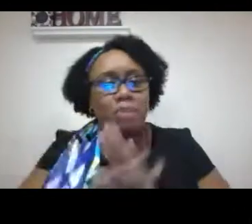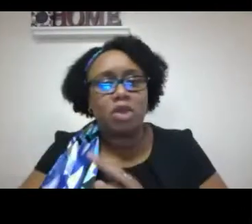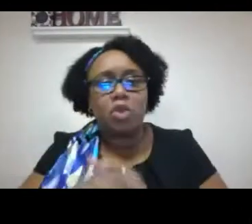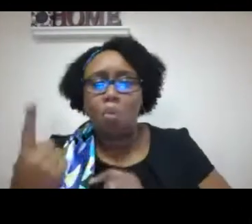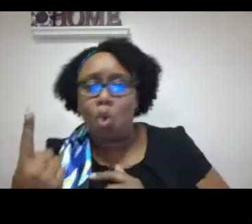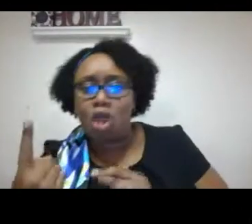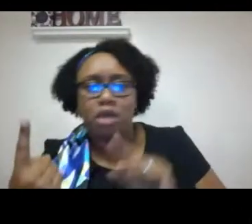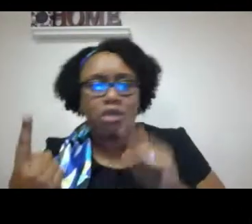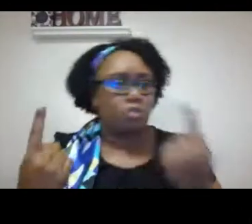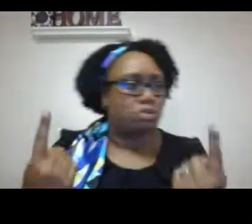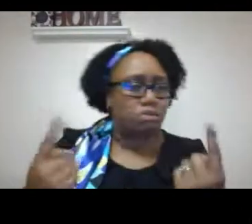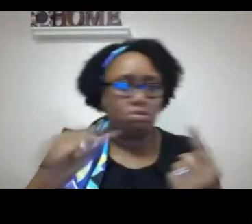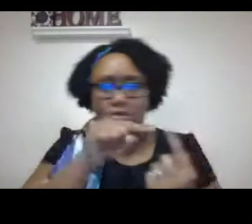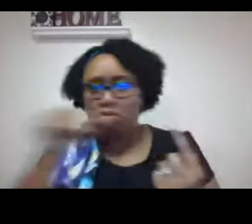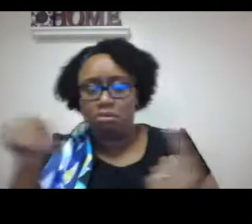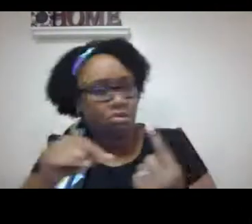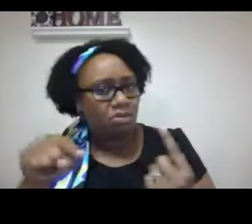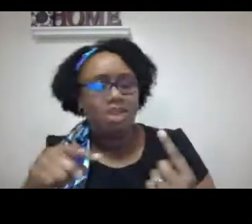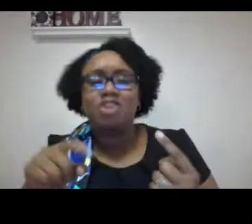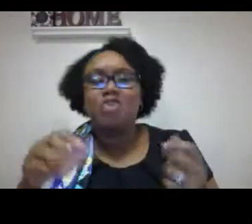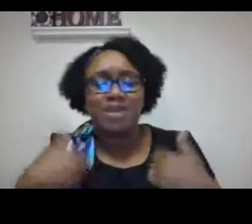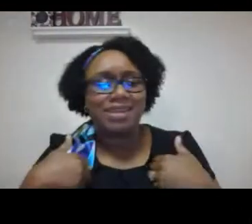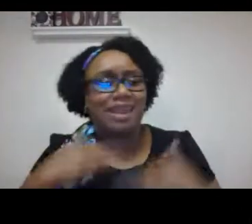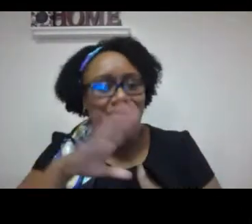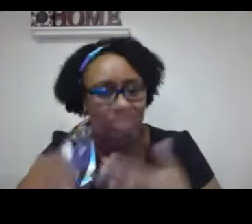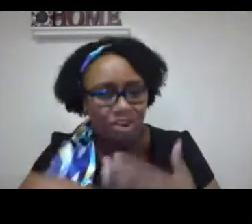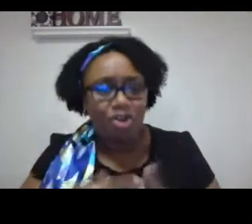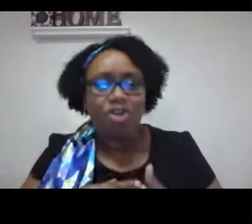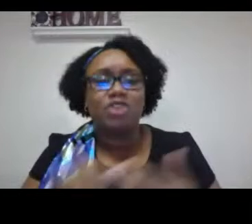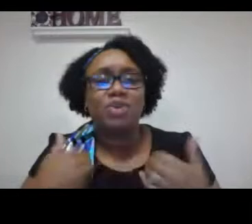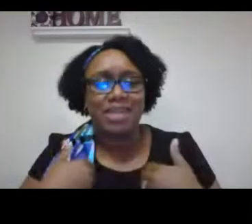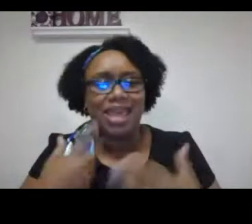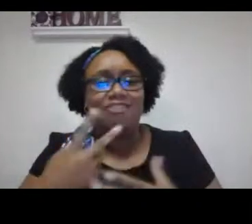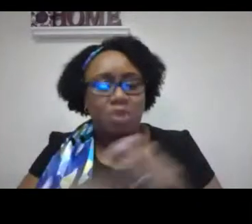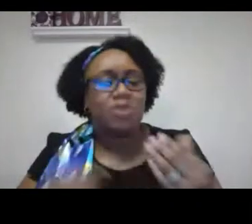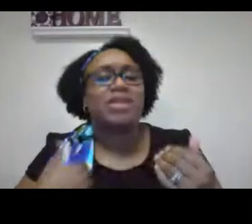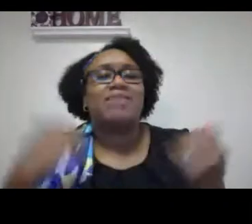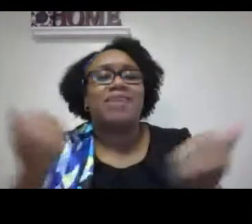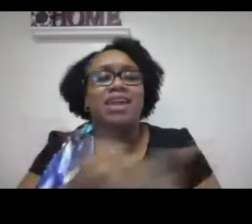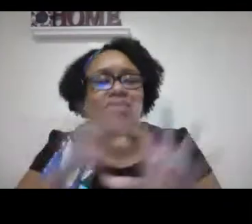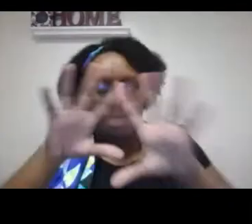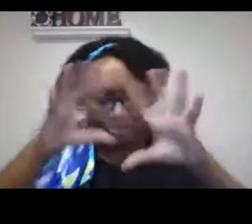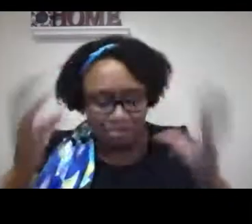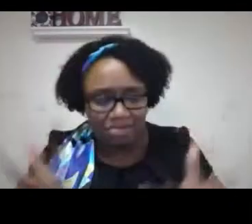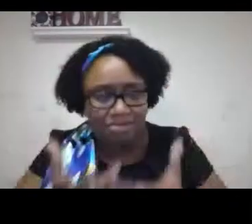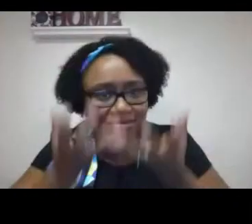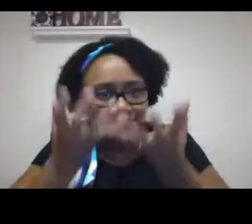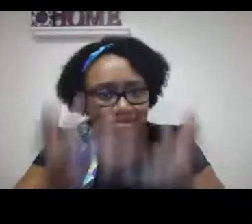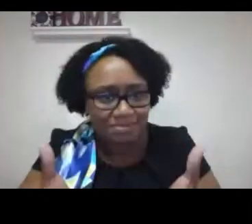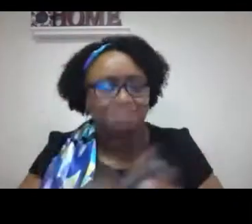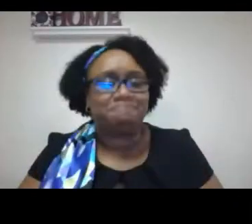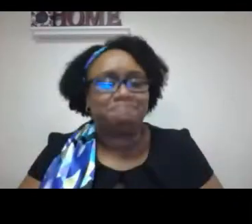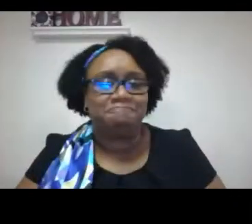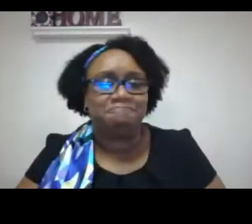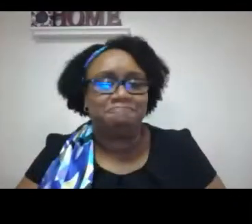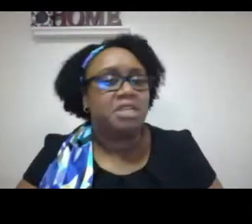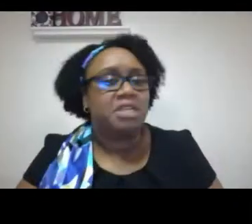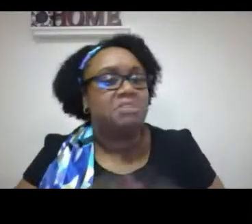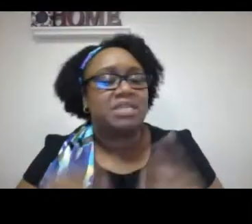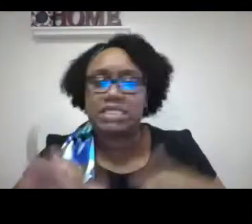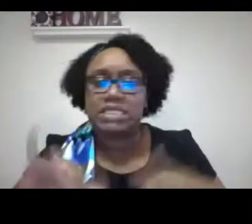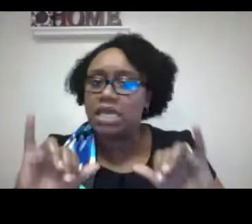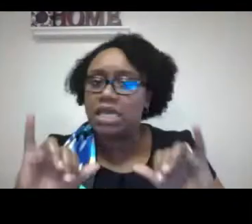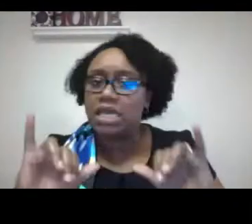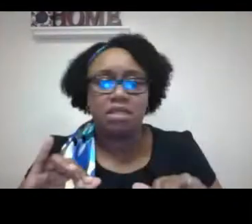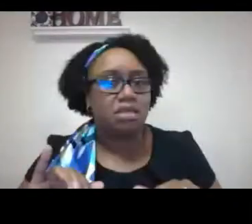that the mind processes language at the same place, regardless of the modality. You can have it all.